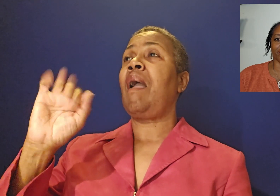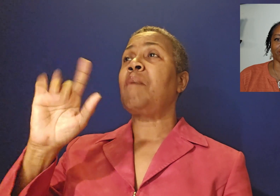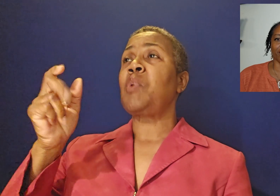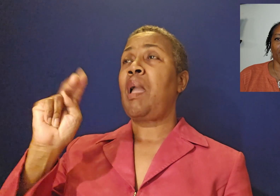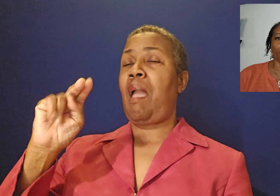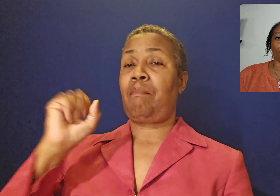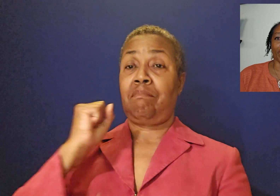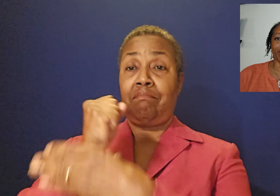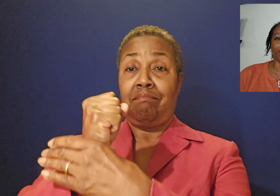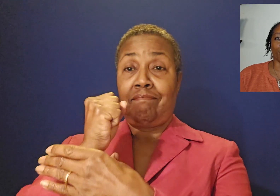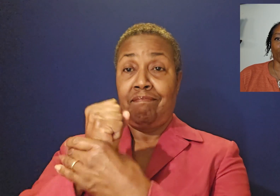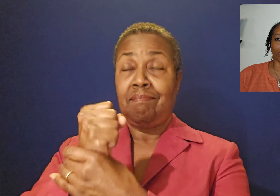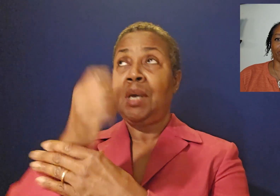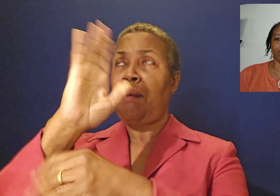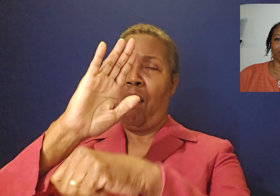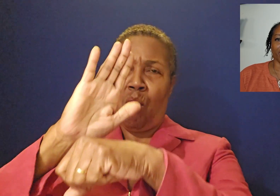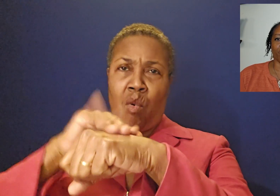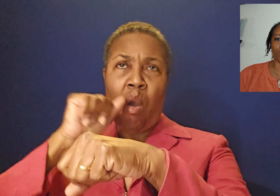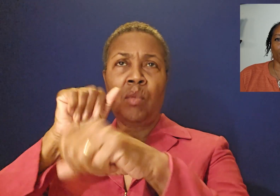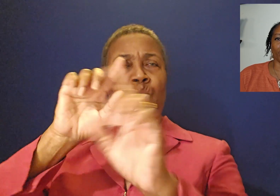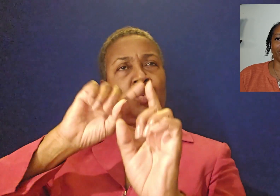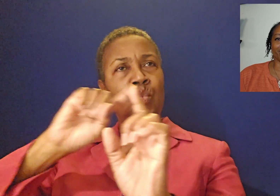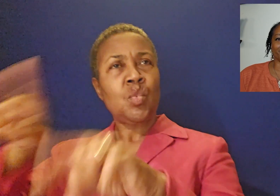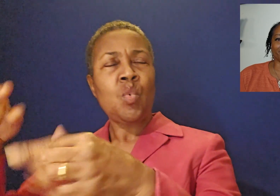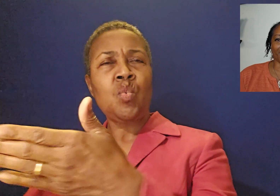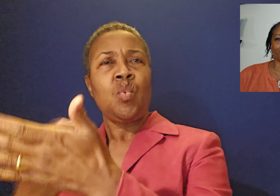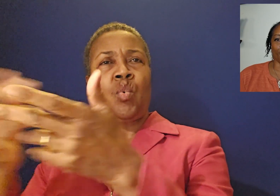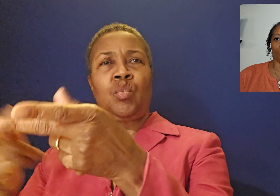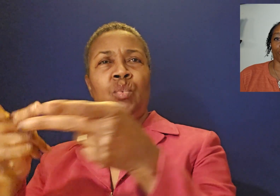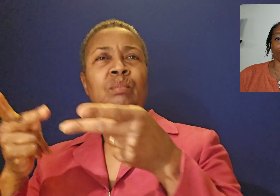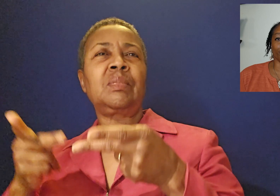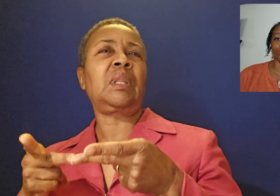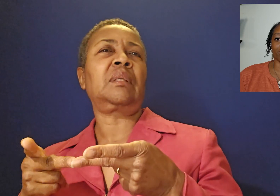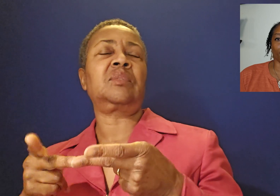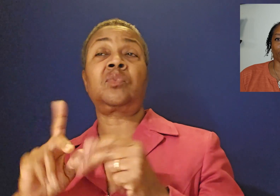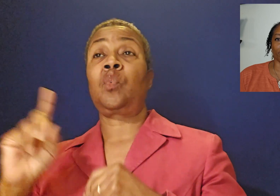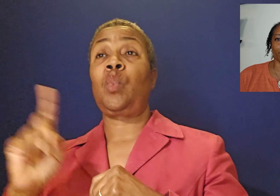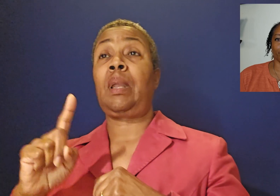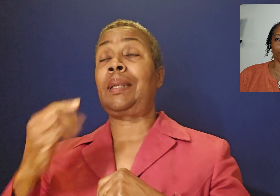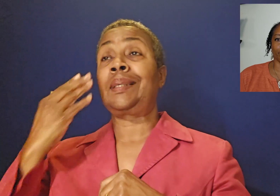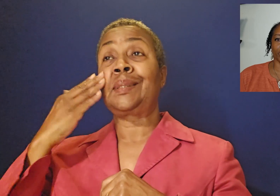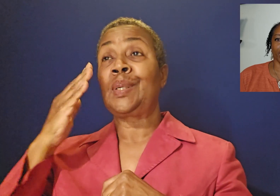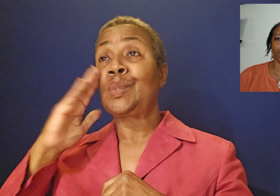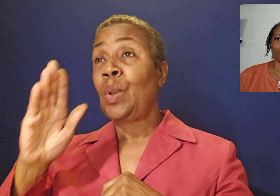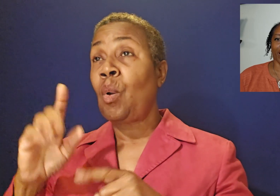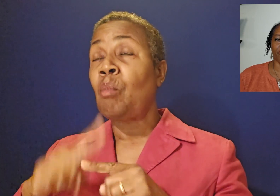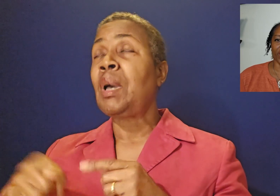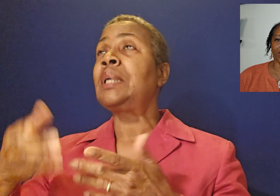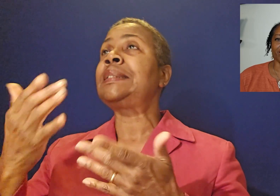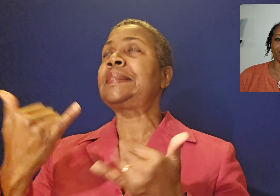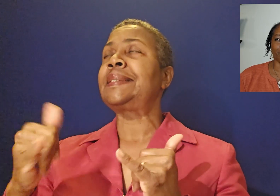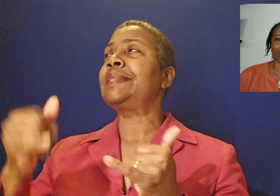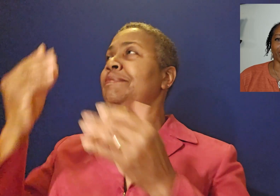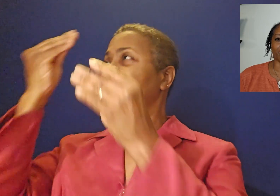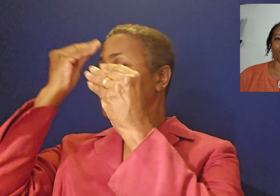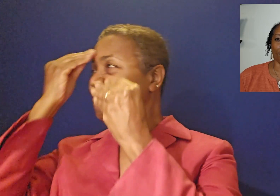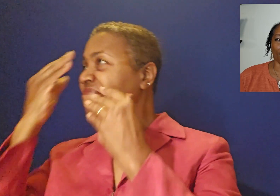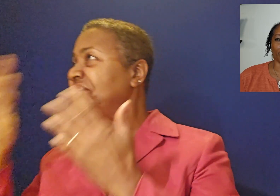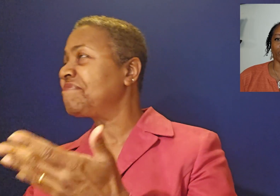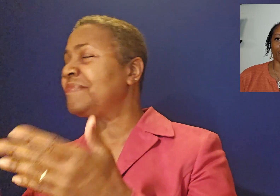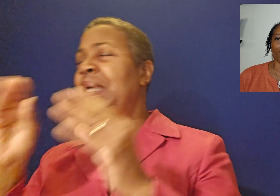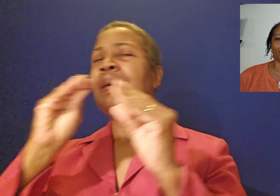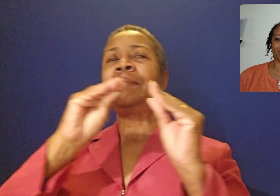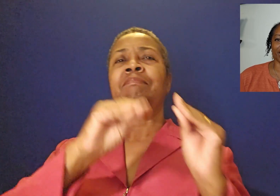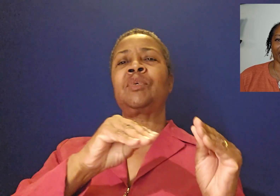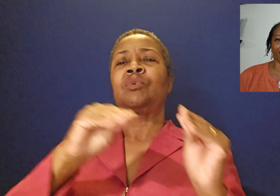inheritance, obeyed and went, even though he did not know where he was going. By faith, he made his